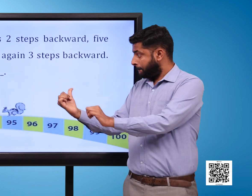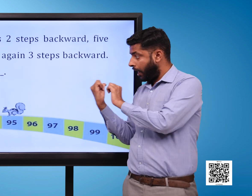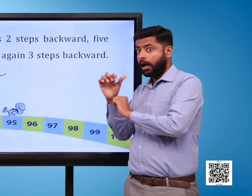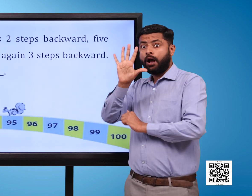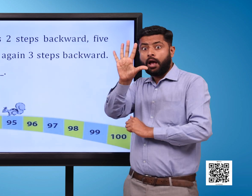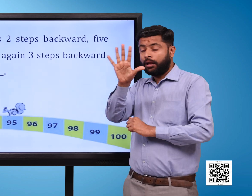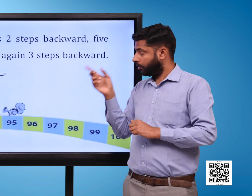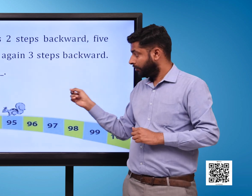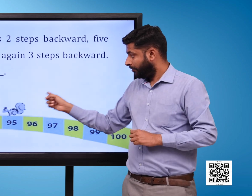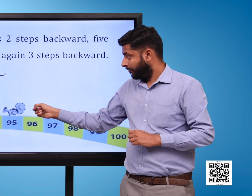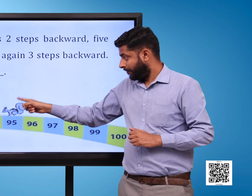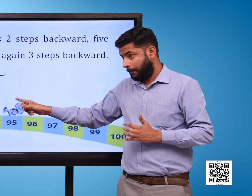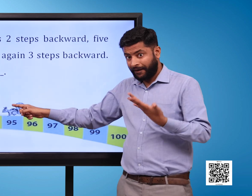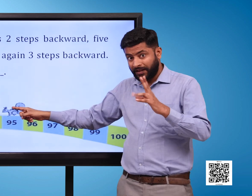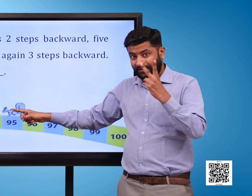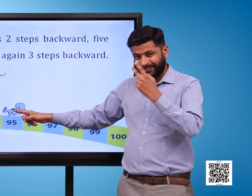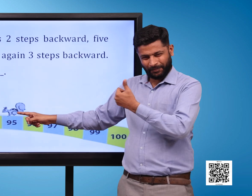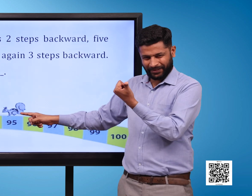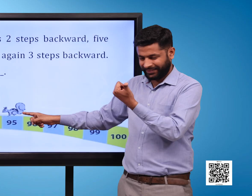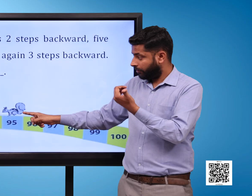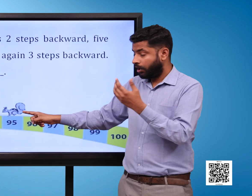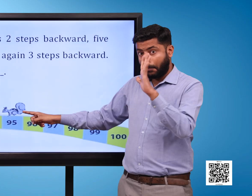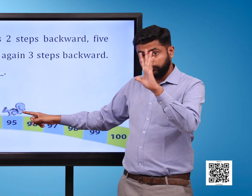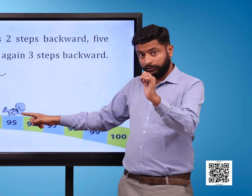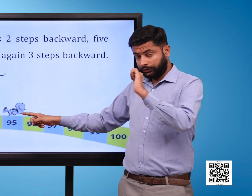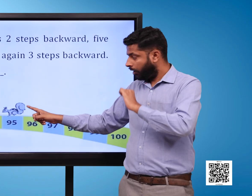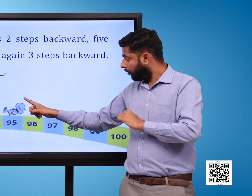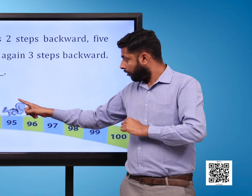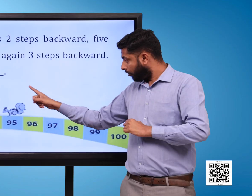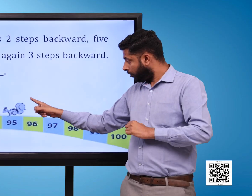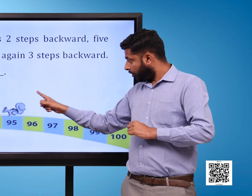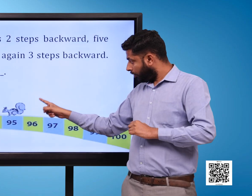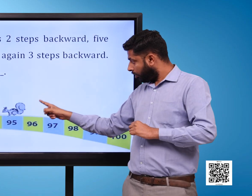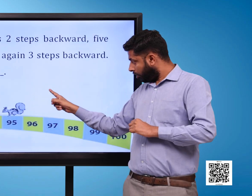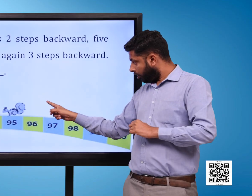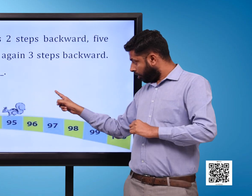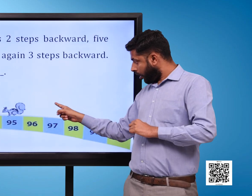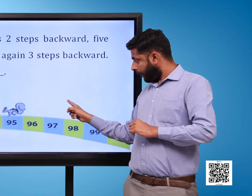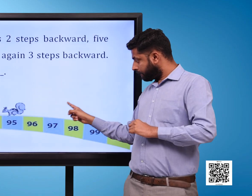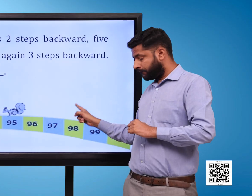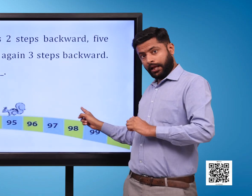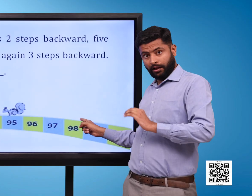Five steps forward And again three steps backward And